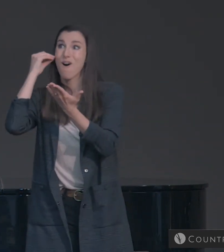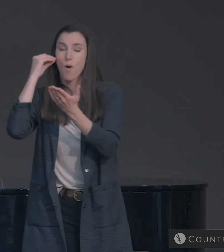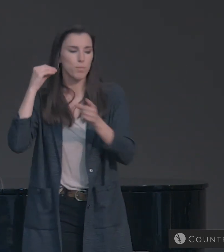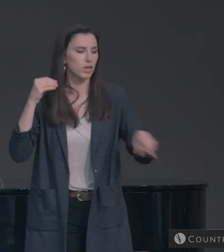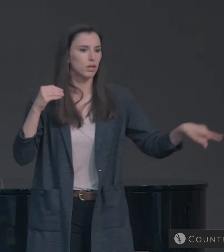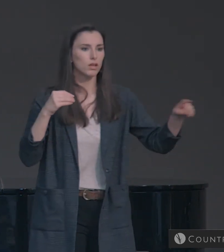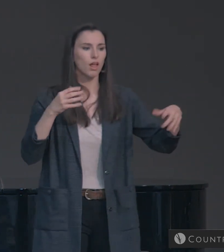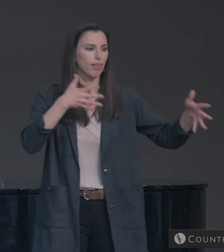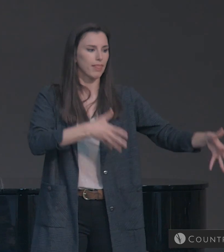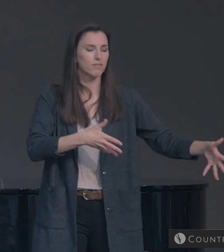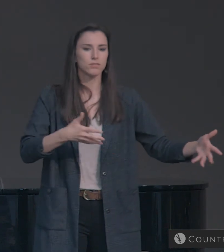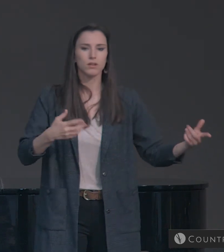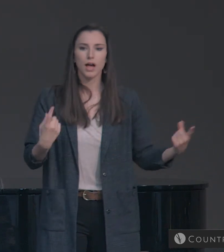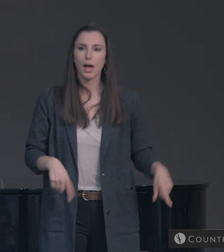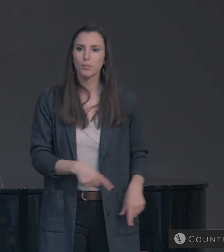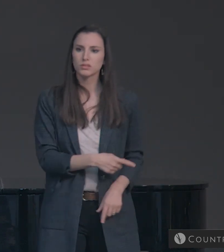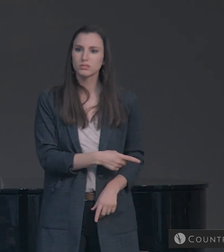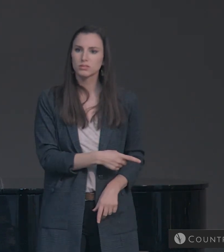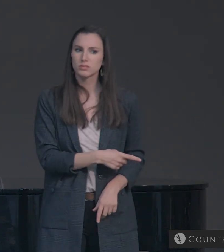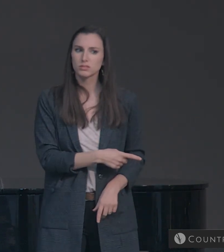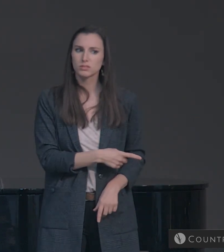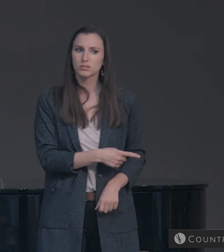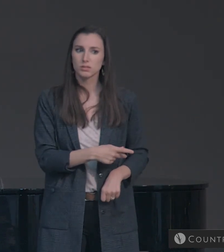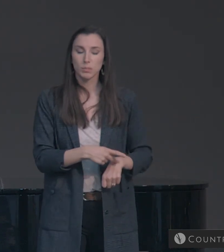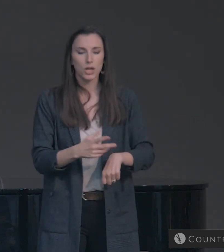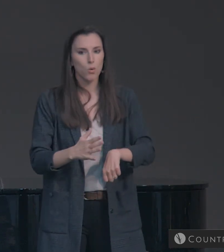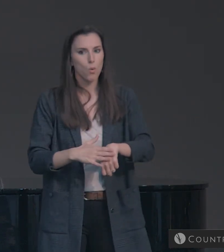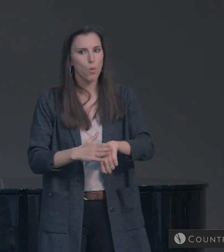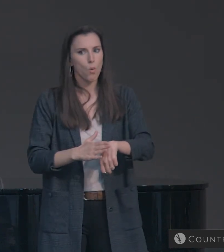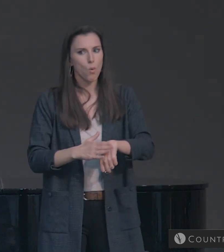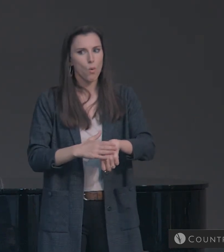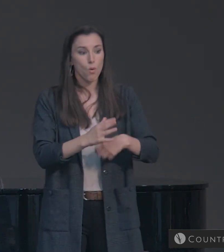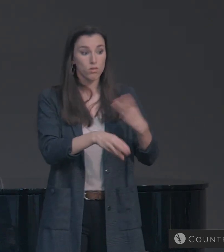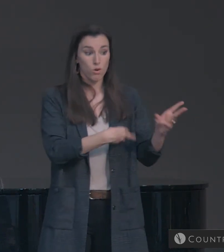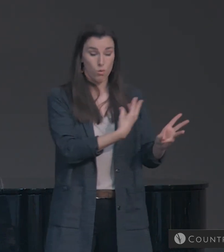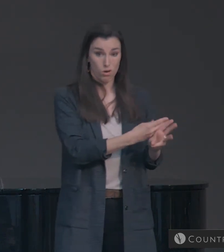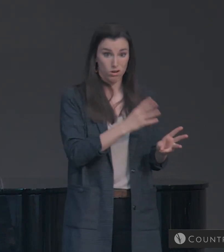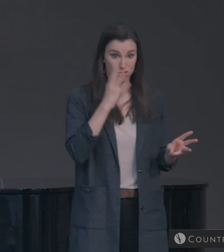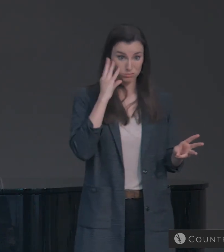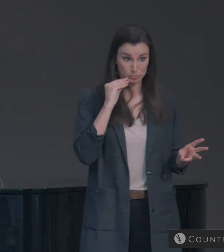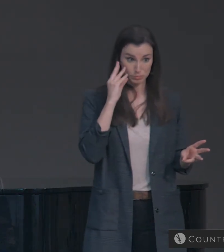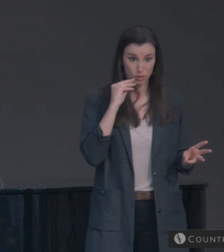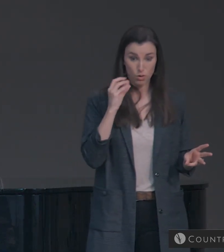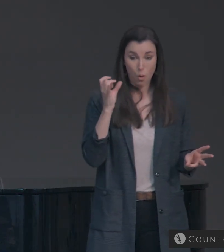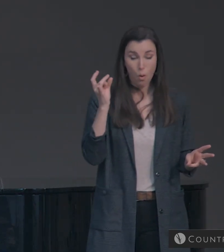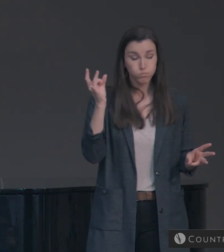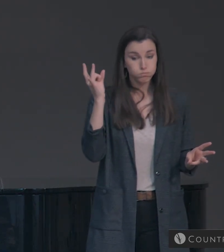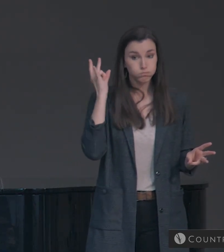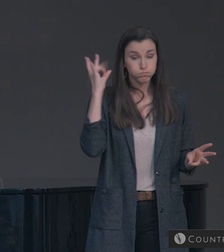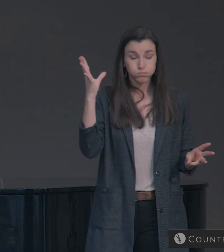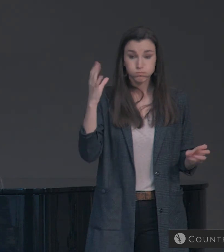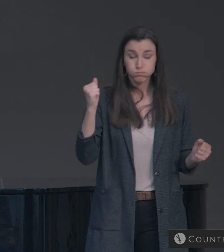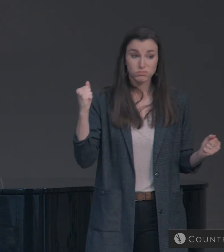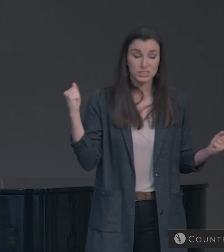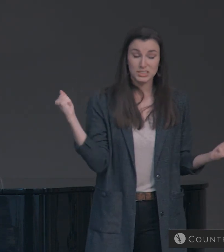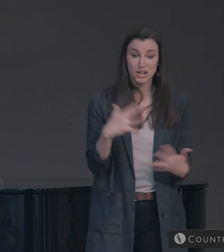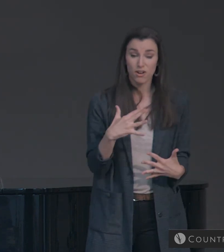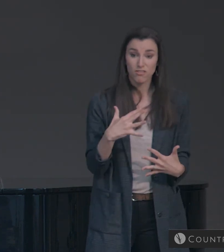And Peter is showing us that what's coming for the rest of the world is terrifying.